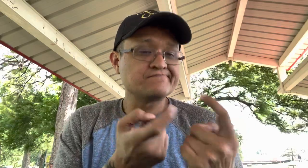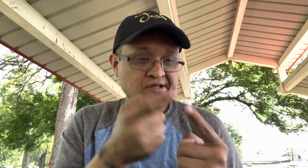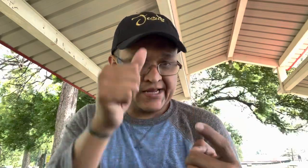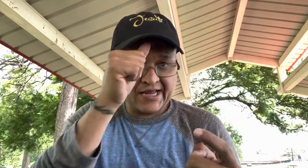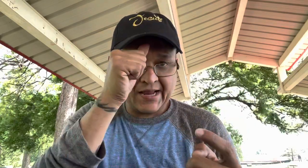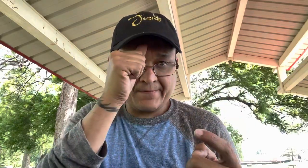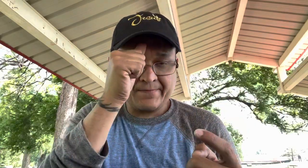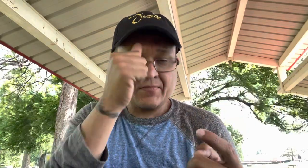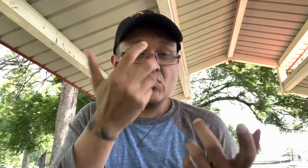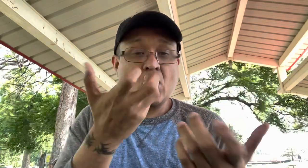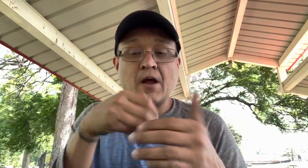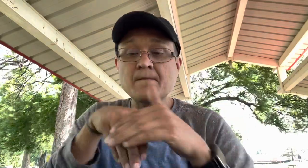we were born into sin